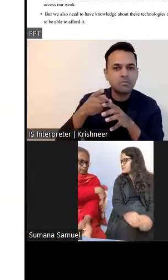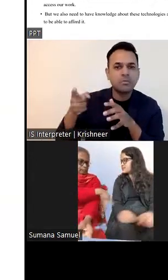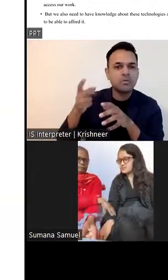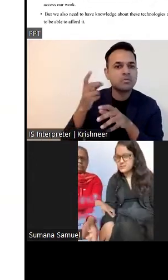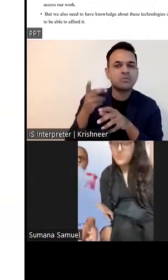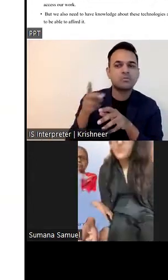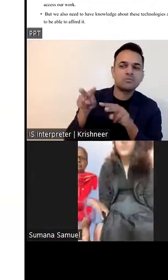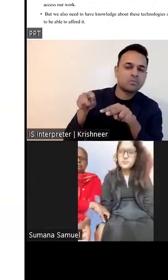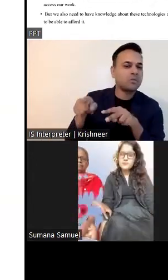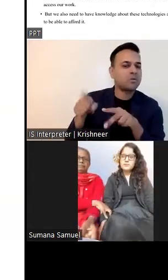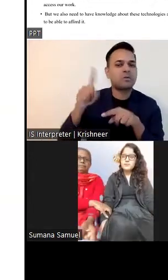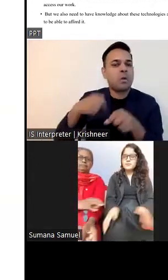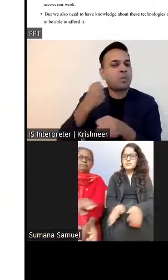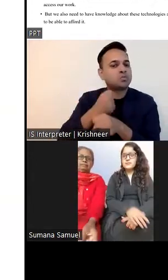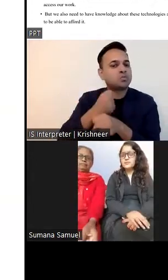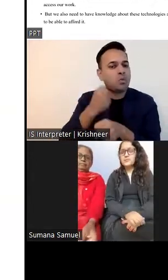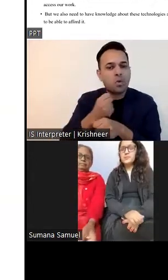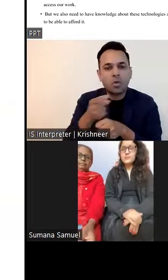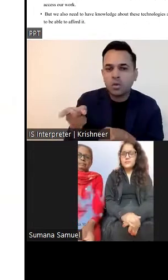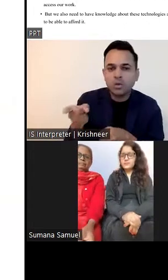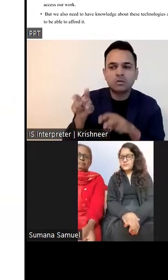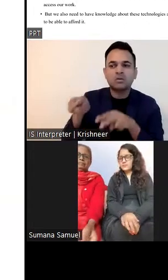themselves up and try their best.